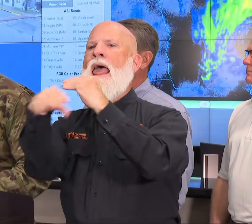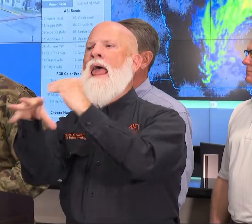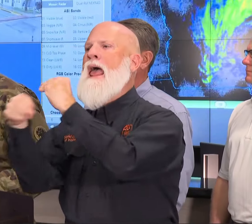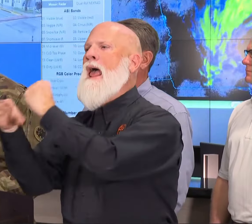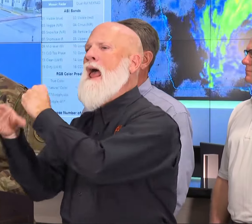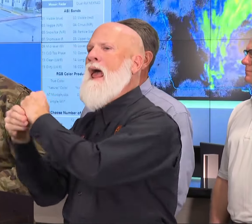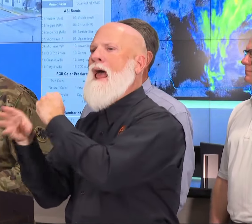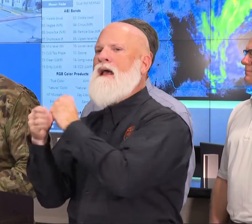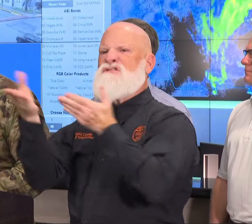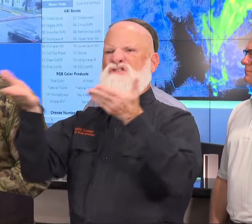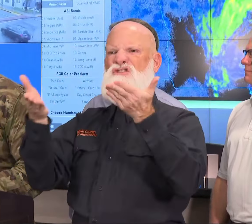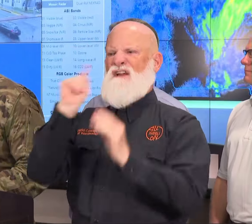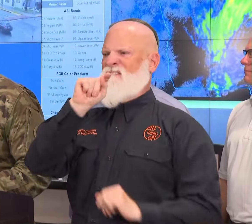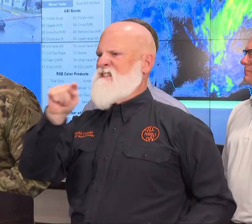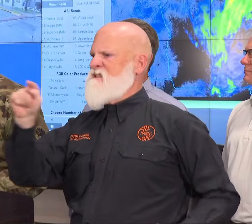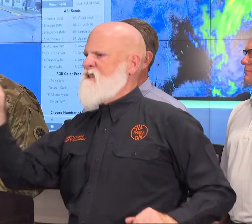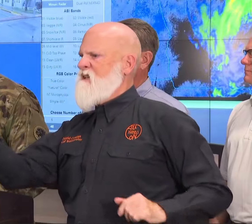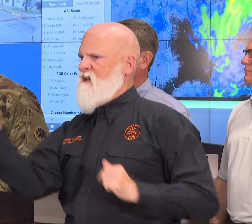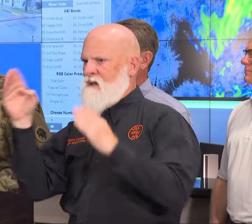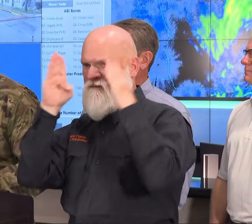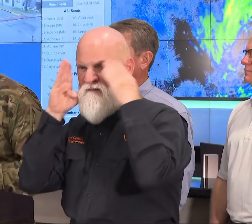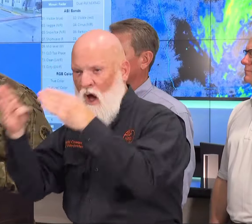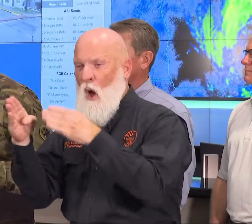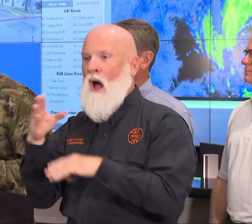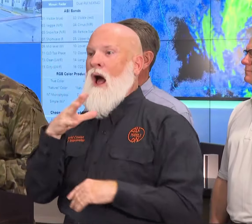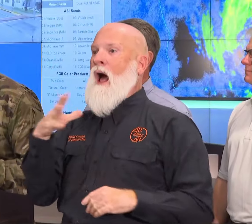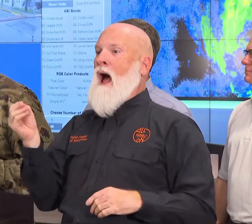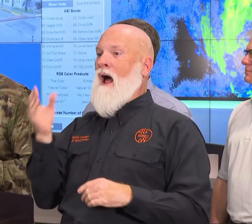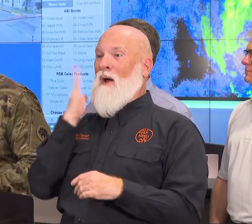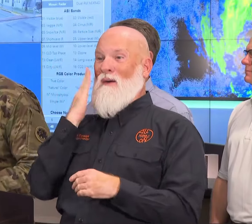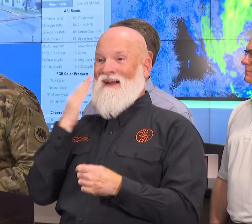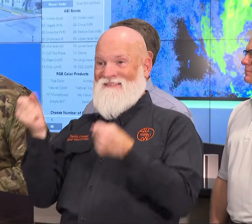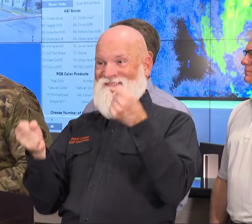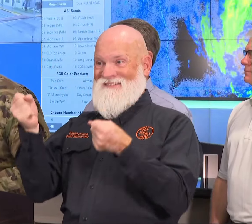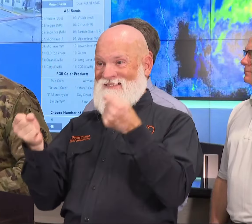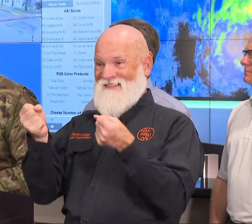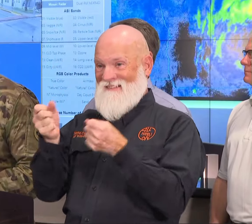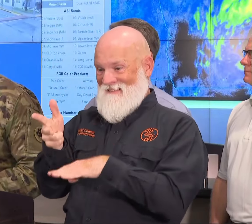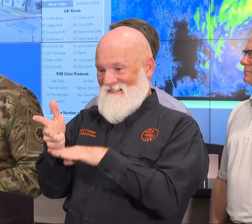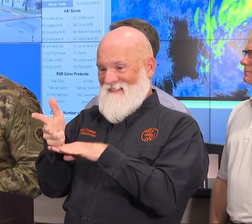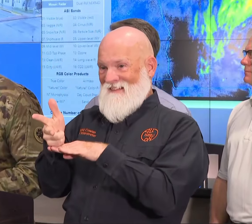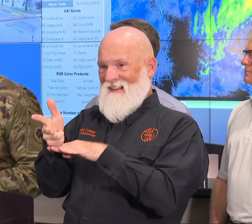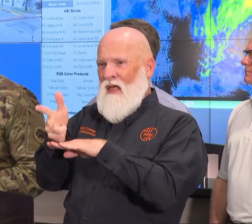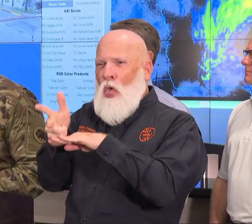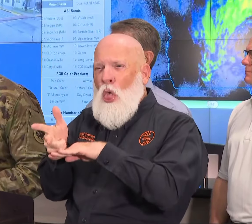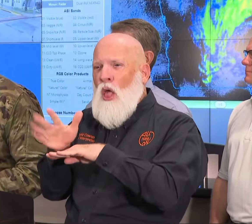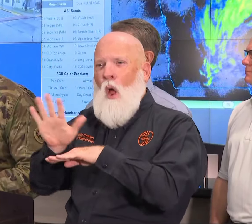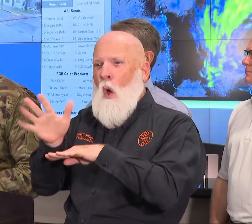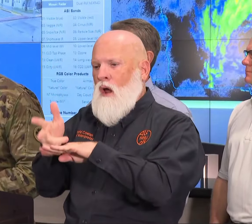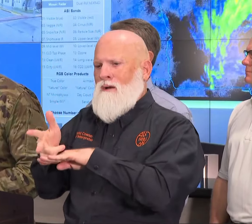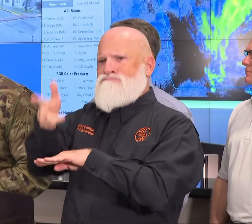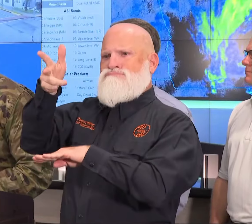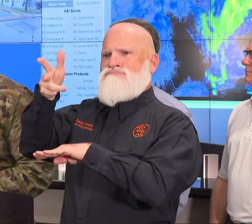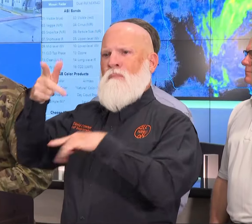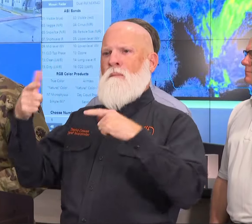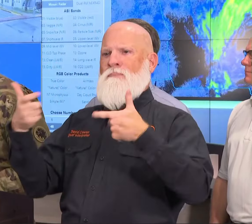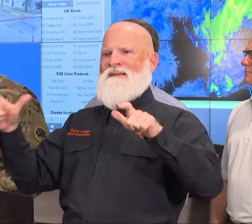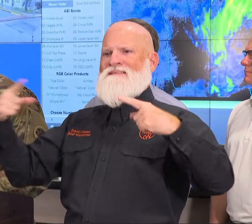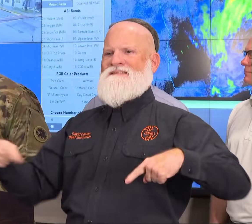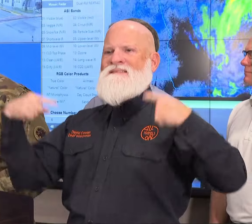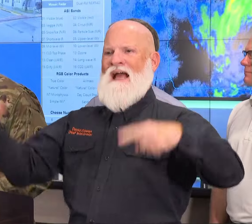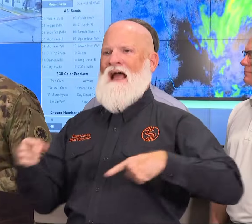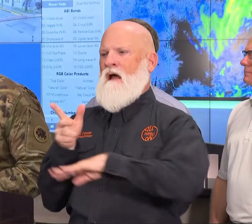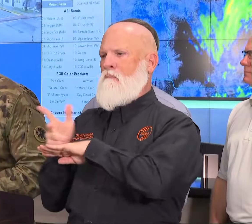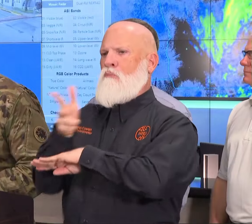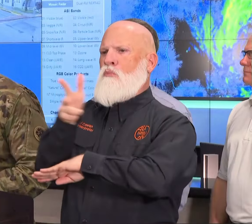-wheeled vehicles and we've got a pretty robust logistics capability within the Georgia National Guard. So we're certainly ready to